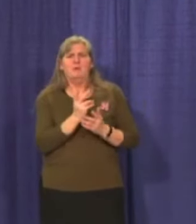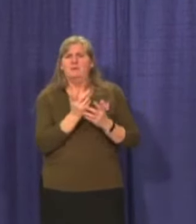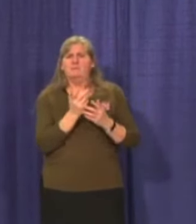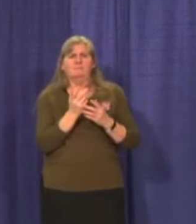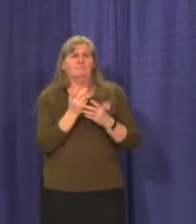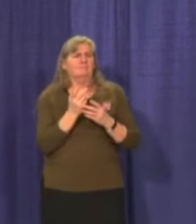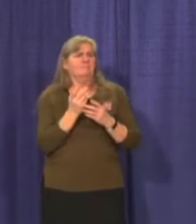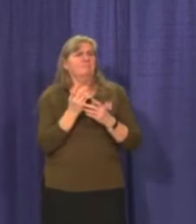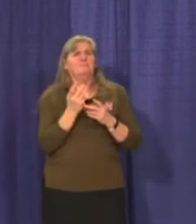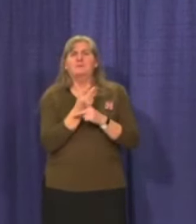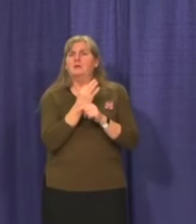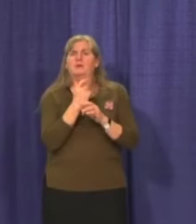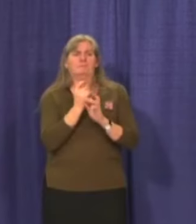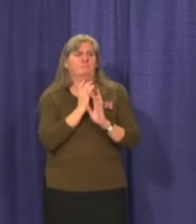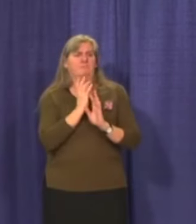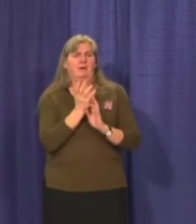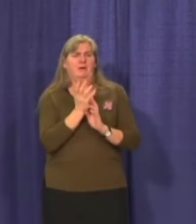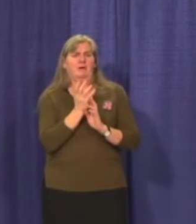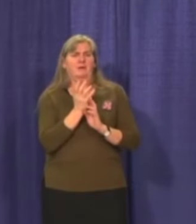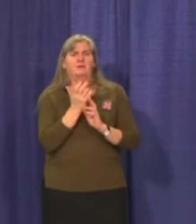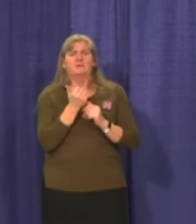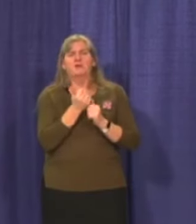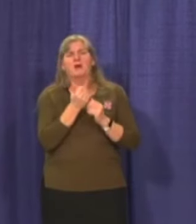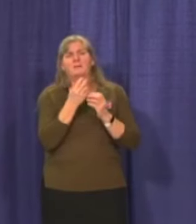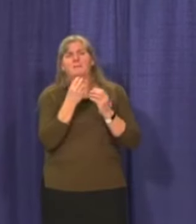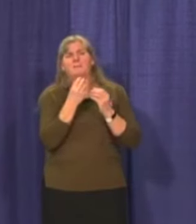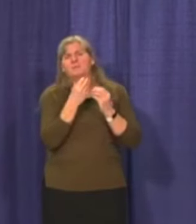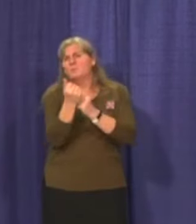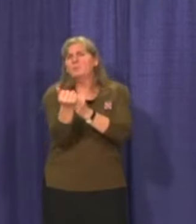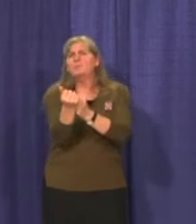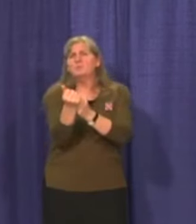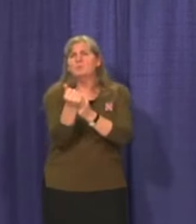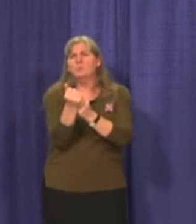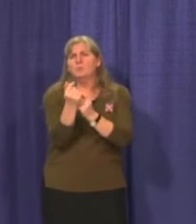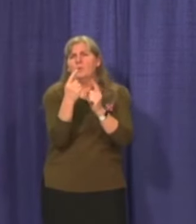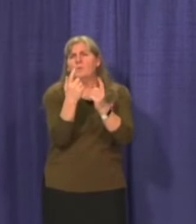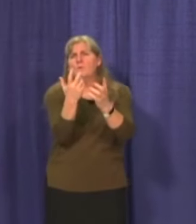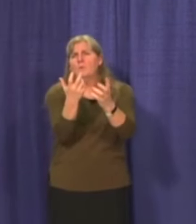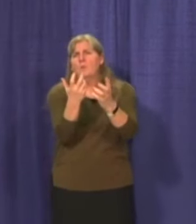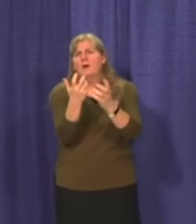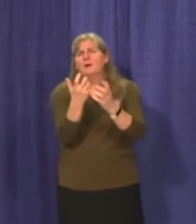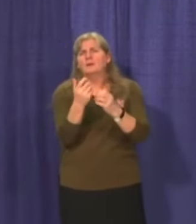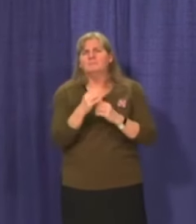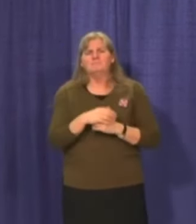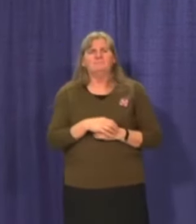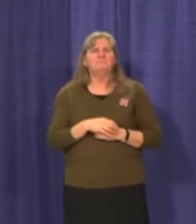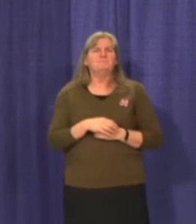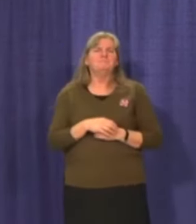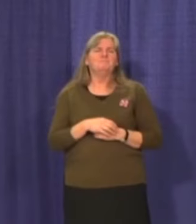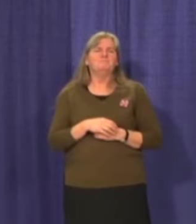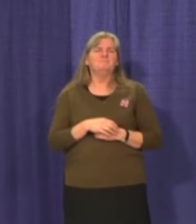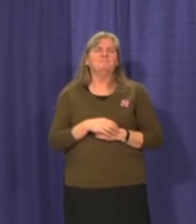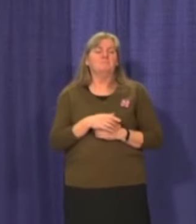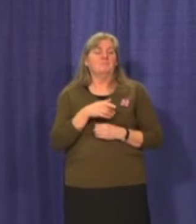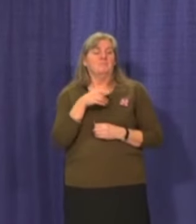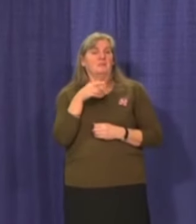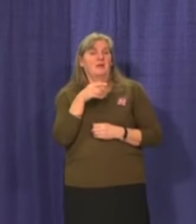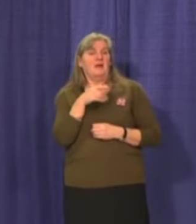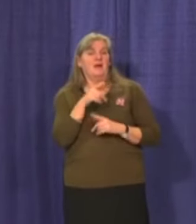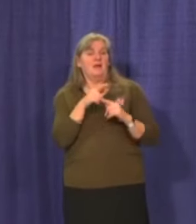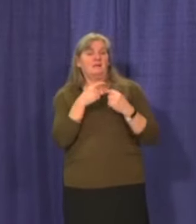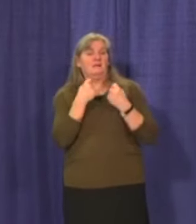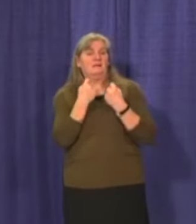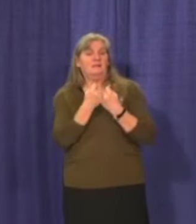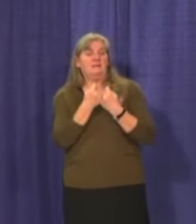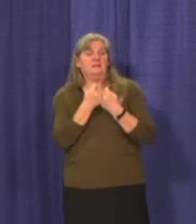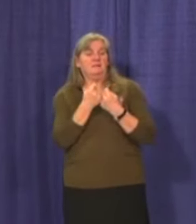We're just trying to make this work smoothly. So, so what I saw from the team there at the